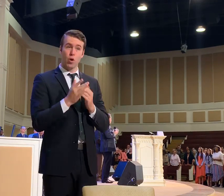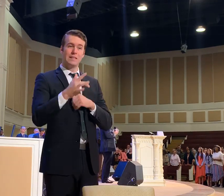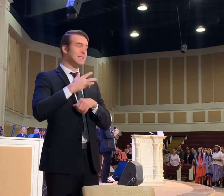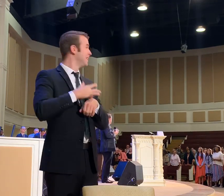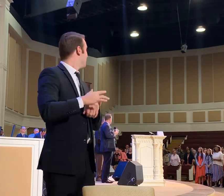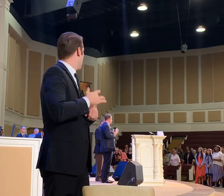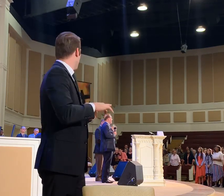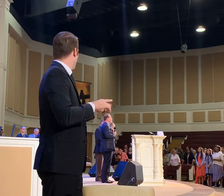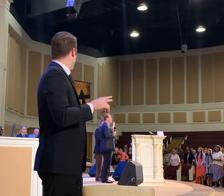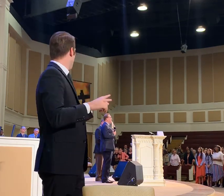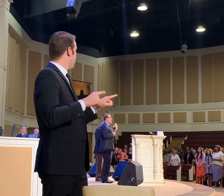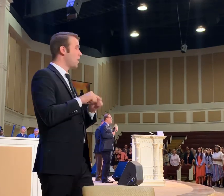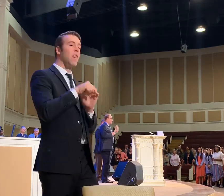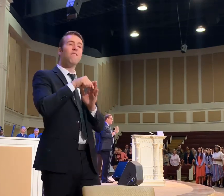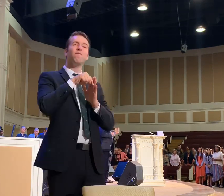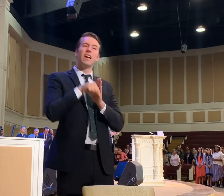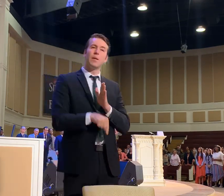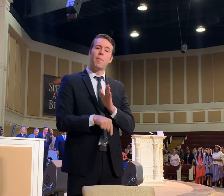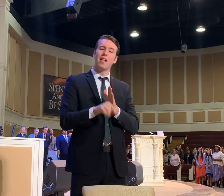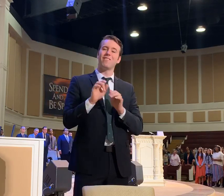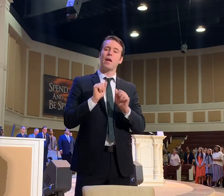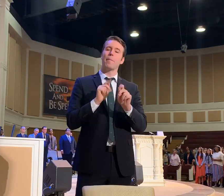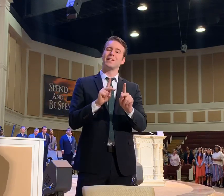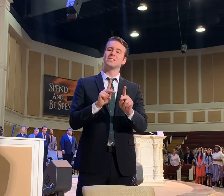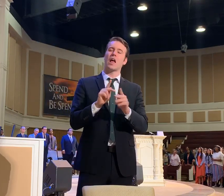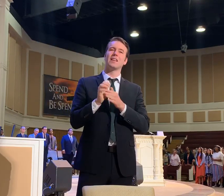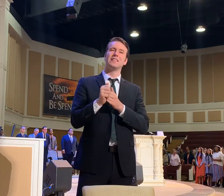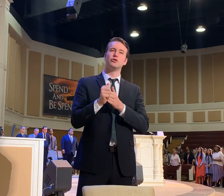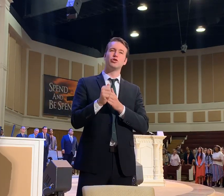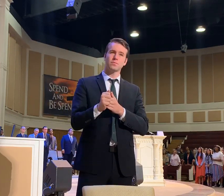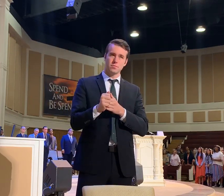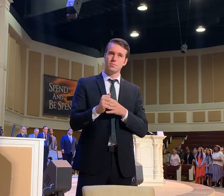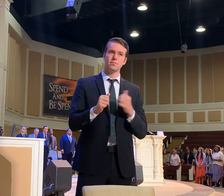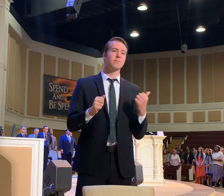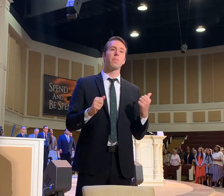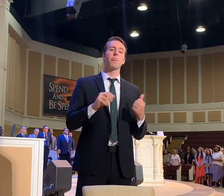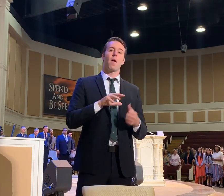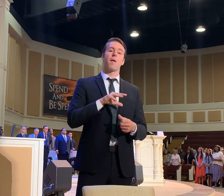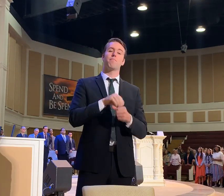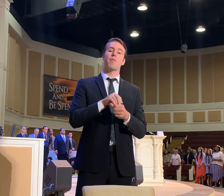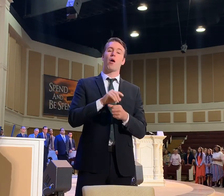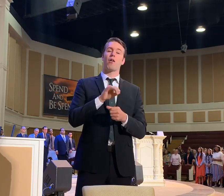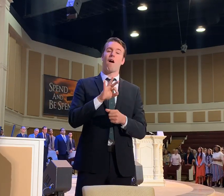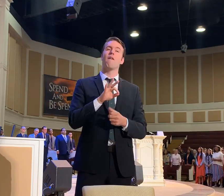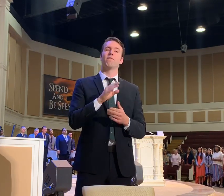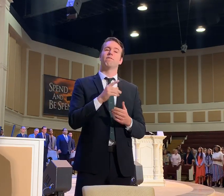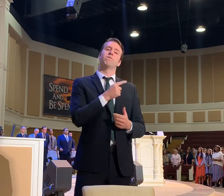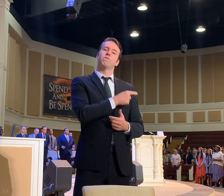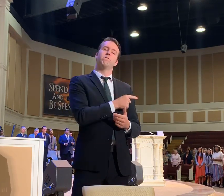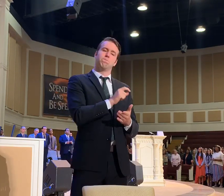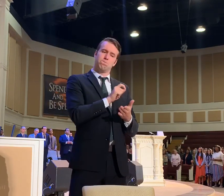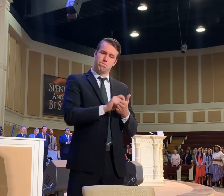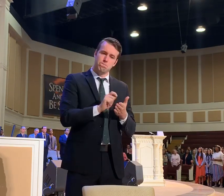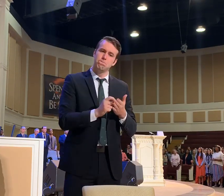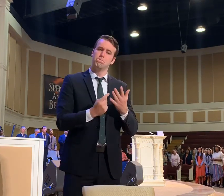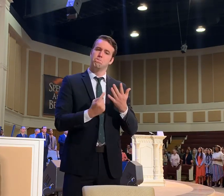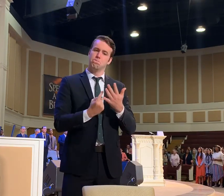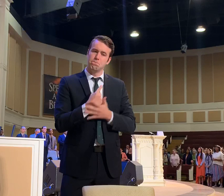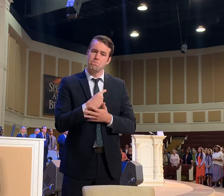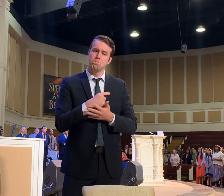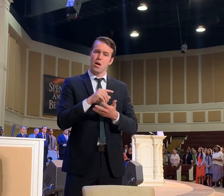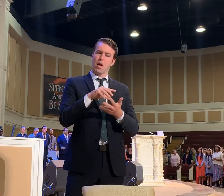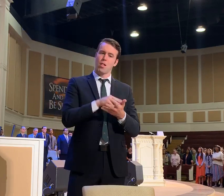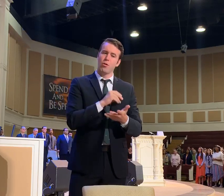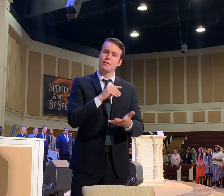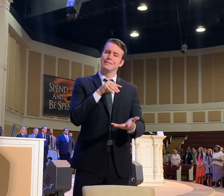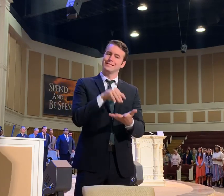available. It's Fundamentals of Apostolic Leadership. And this is not only part of the things he has gone through and learned